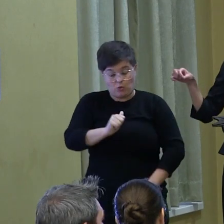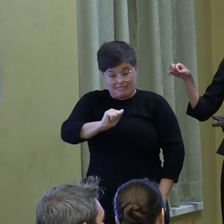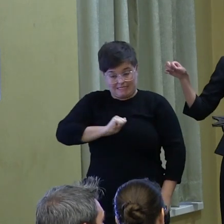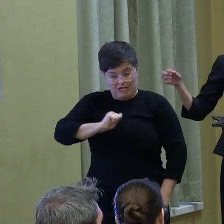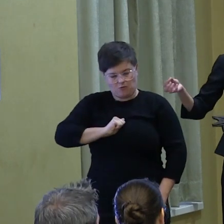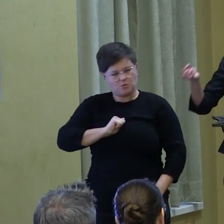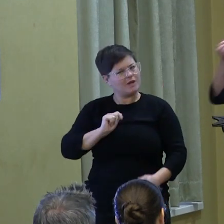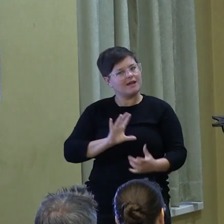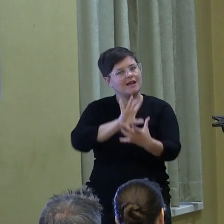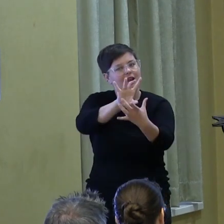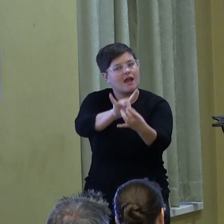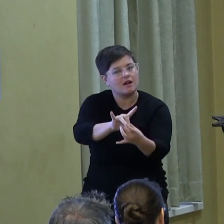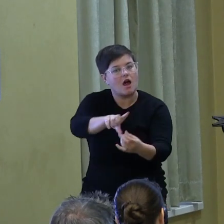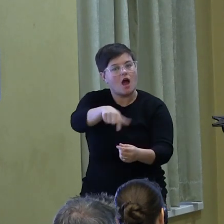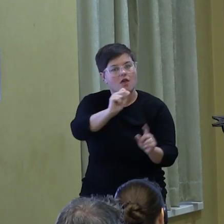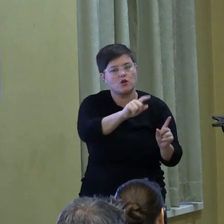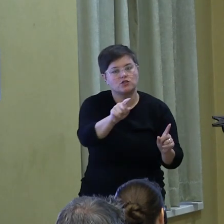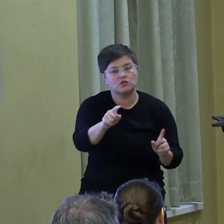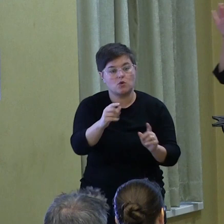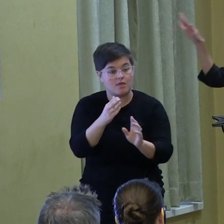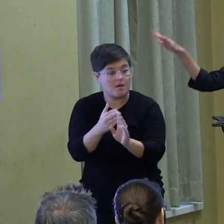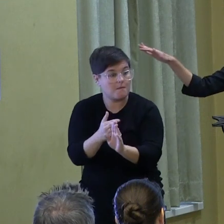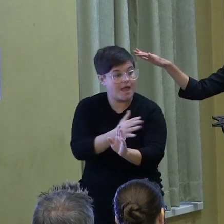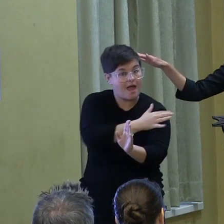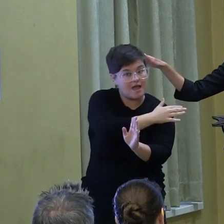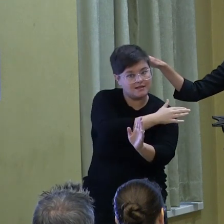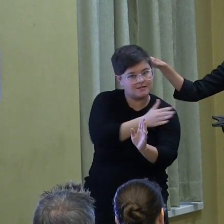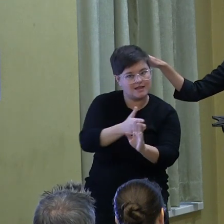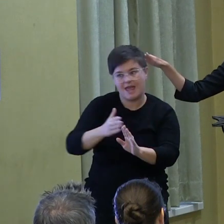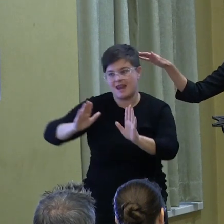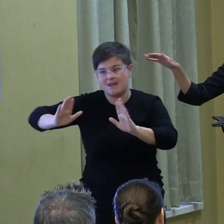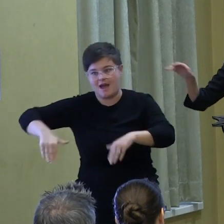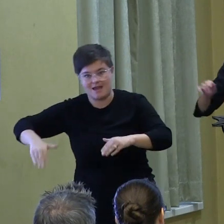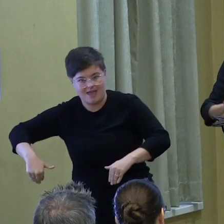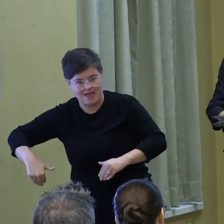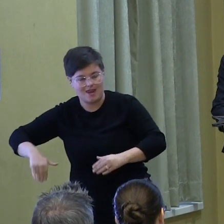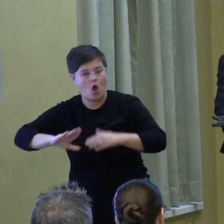to other people, but to the what was and to the not yet.